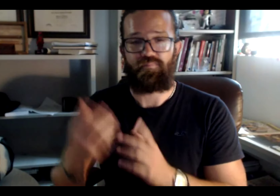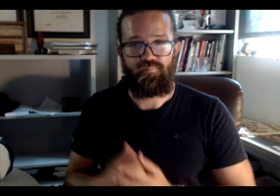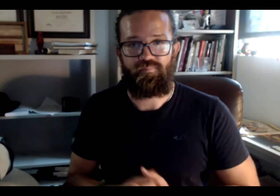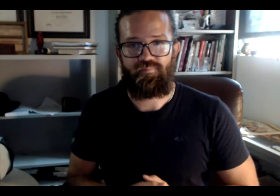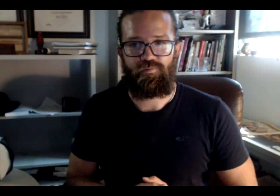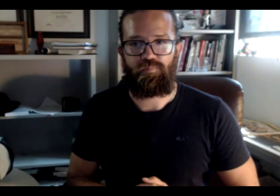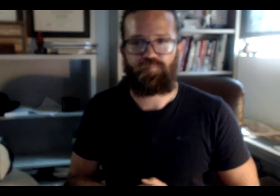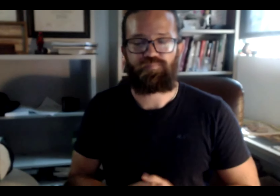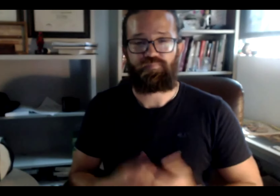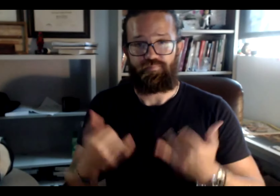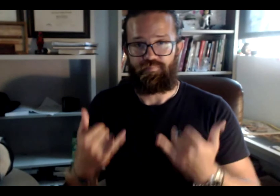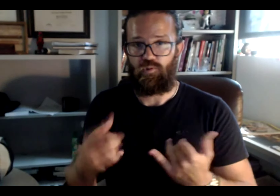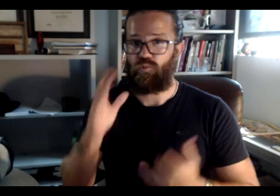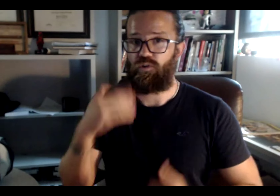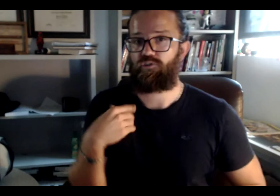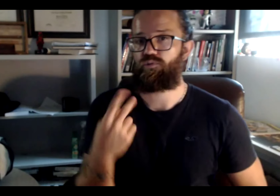discussed earlier.